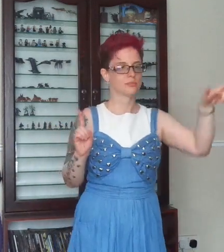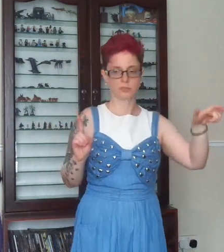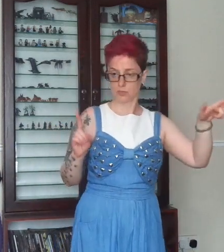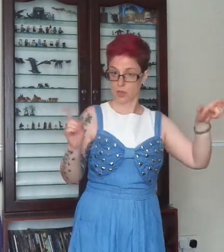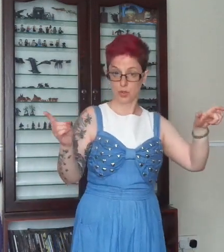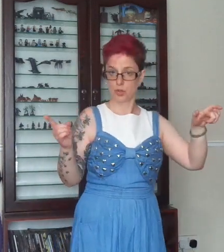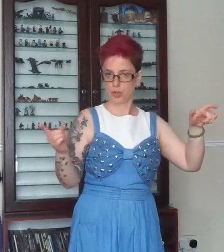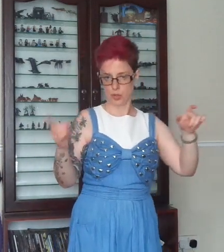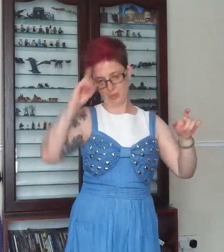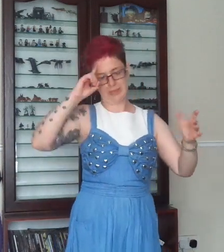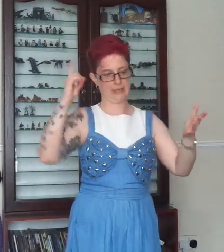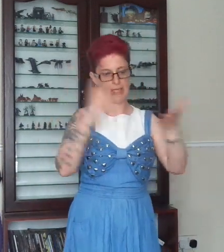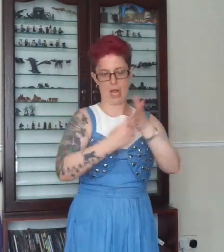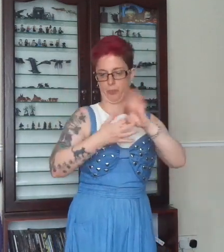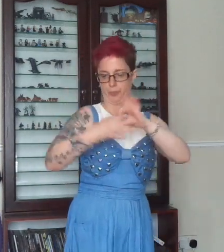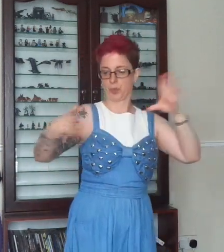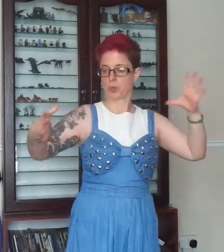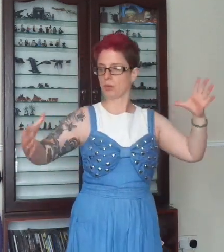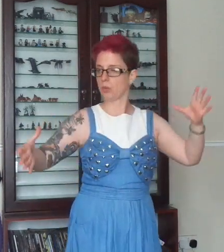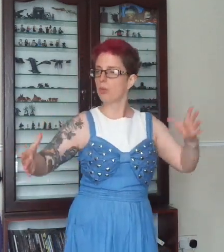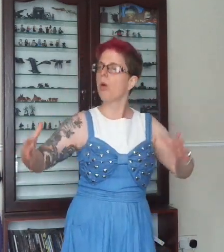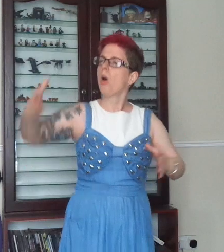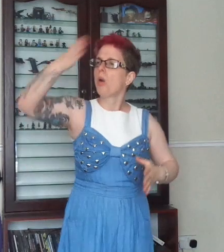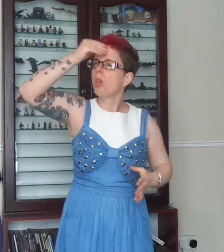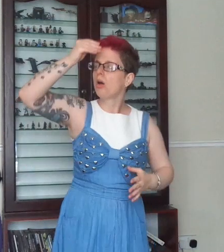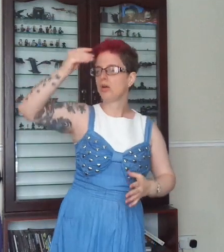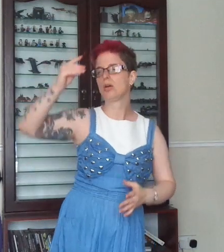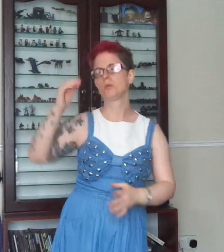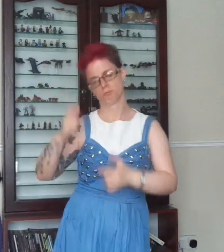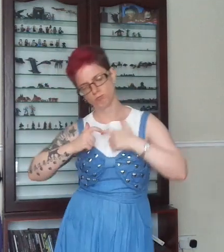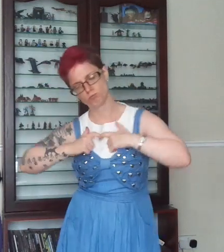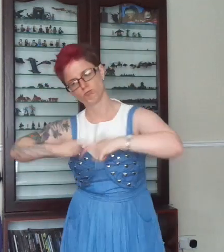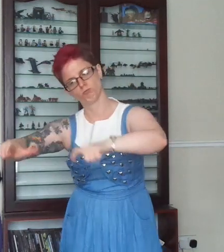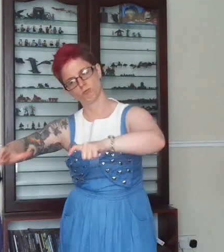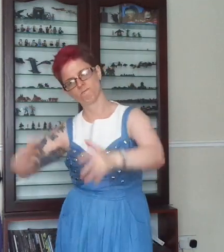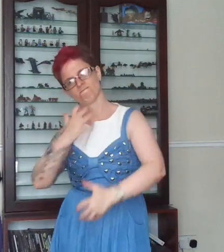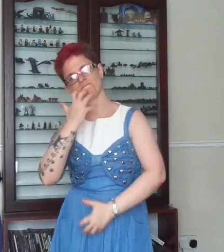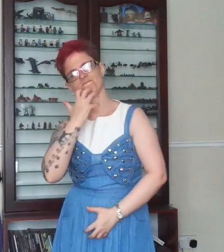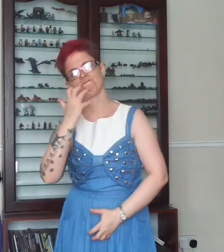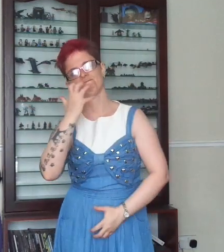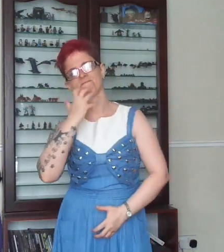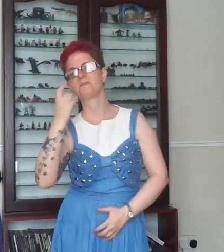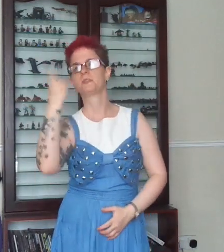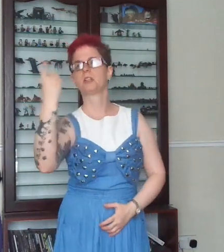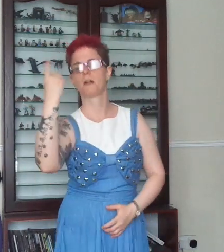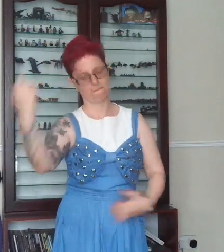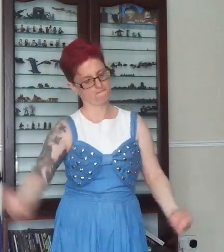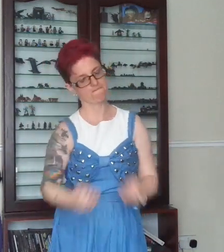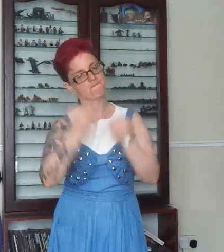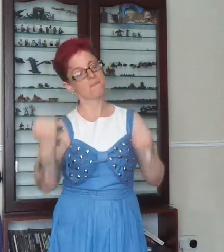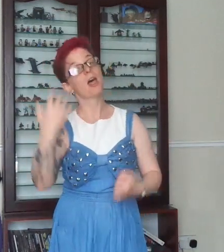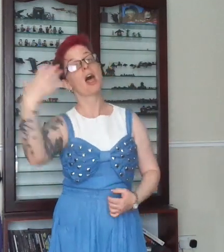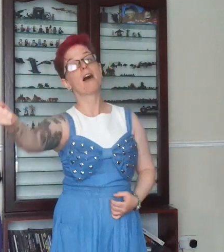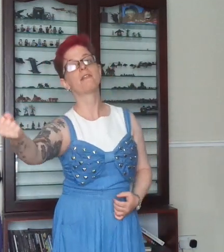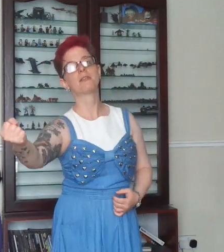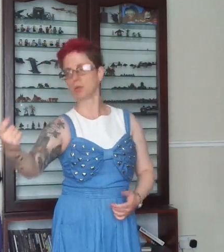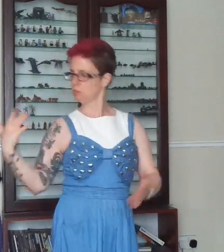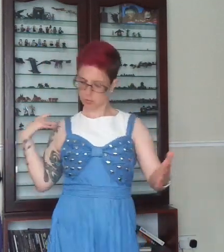that you'll learn Bad on, bad on, don't tell me this is all for